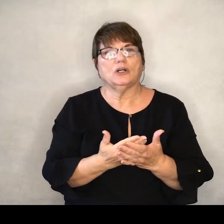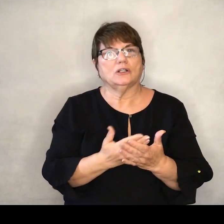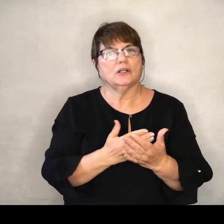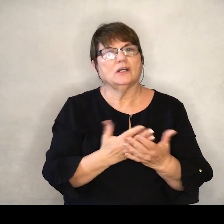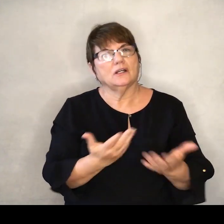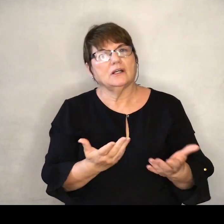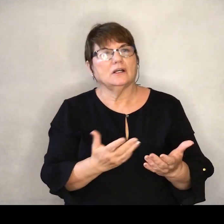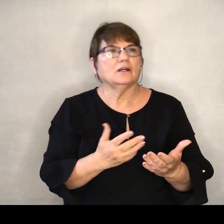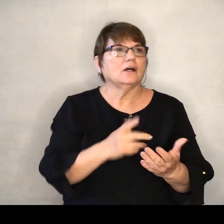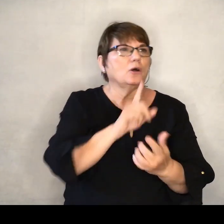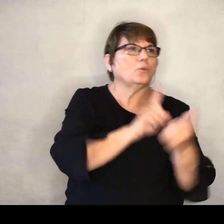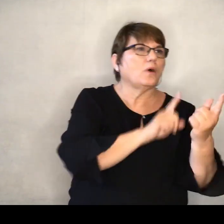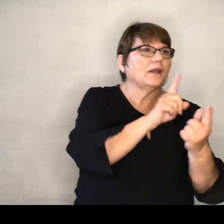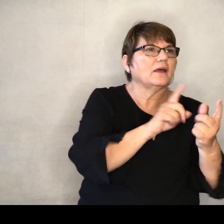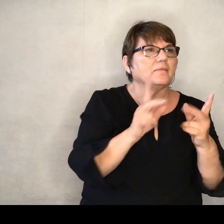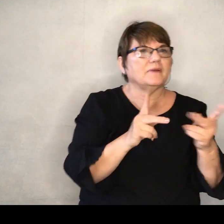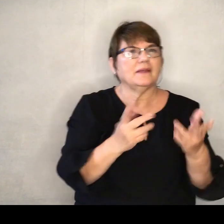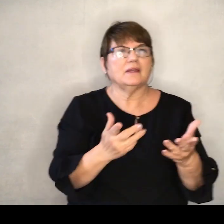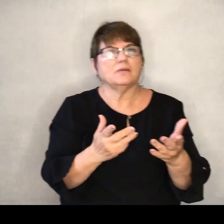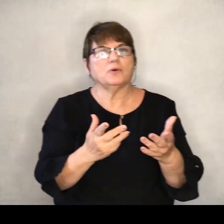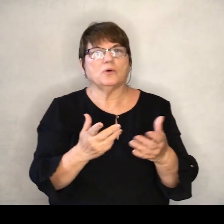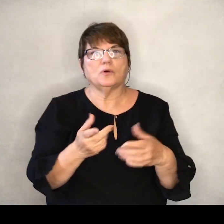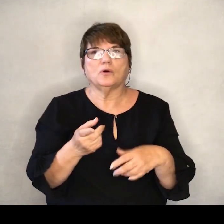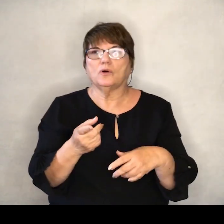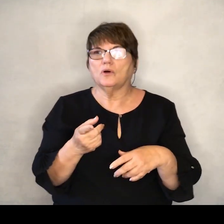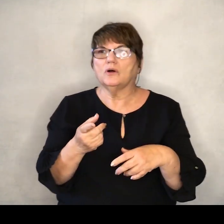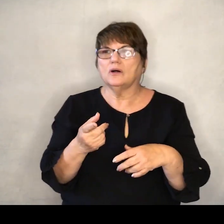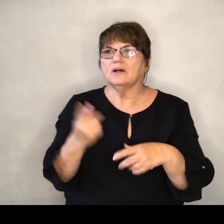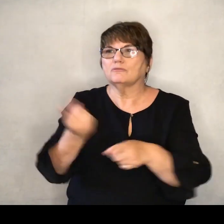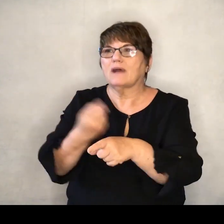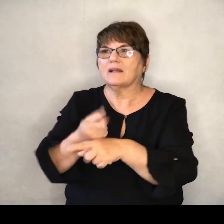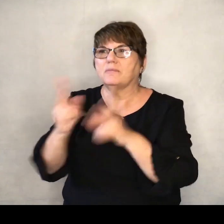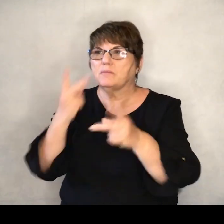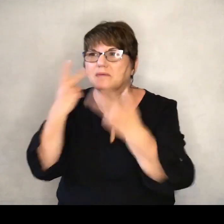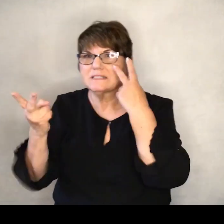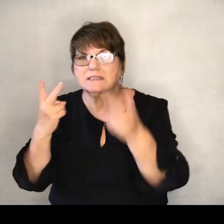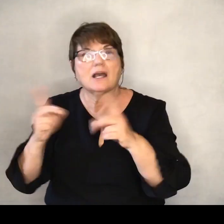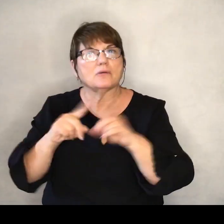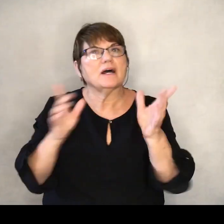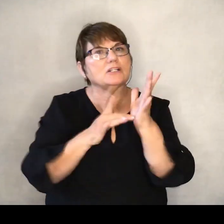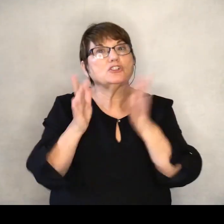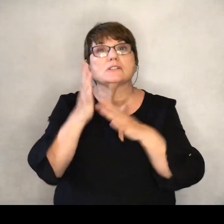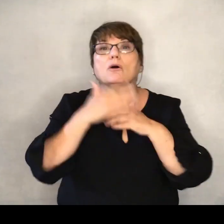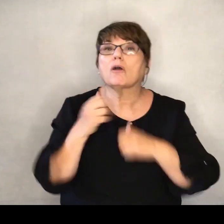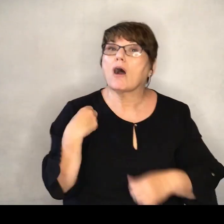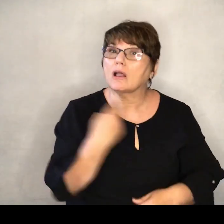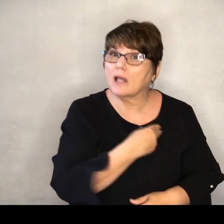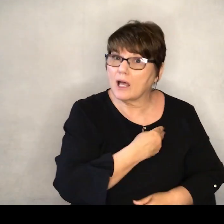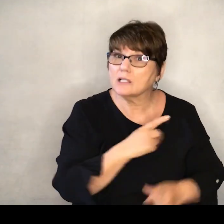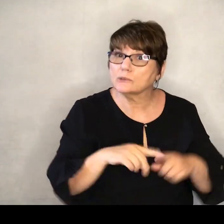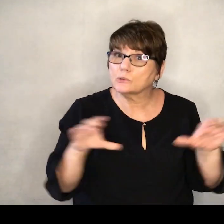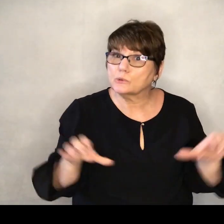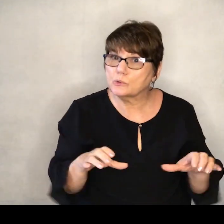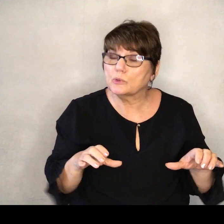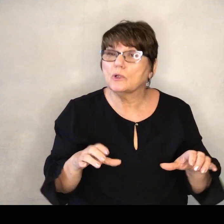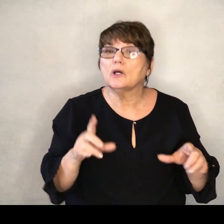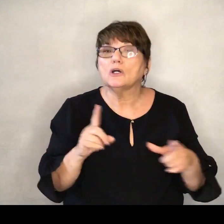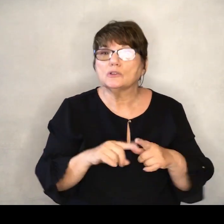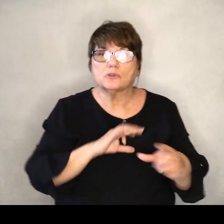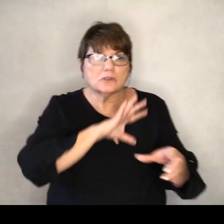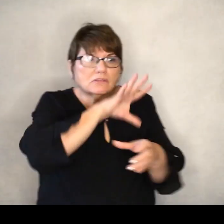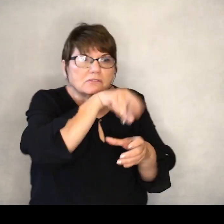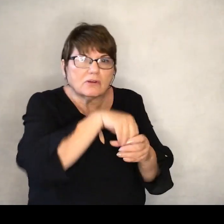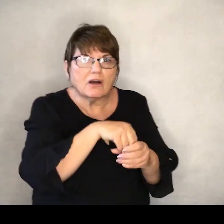with people who aren't part of our inner circle. But what Jesus is calling us to do is to engage